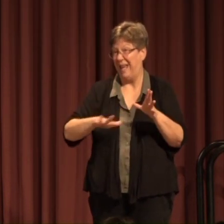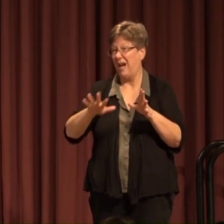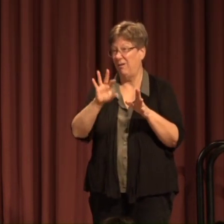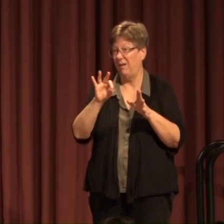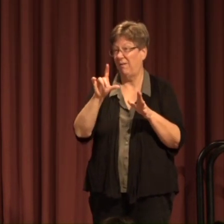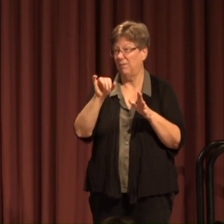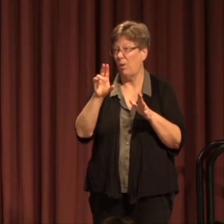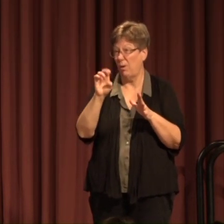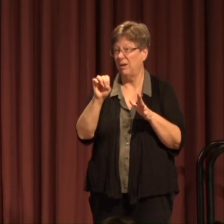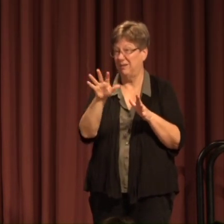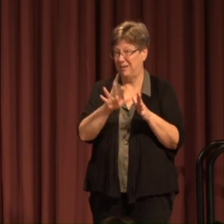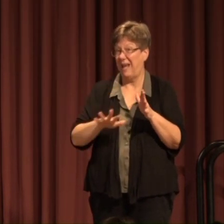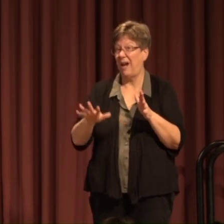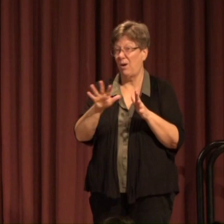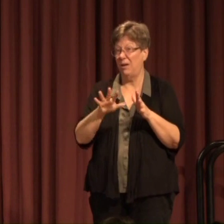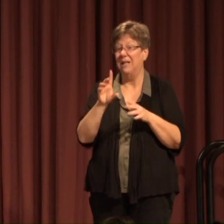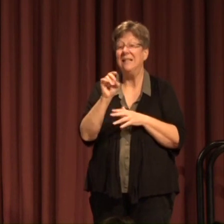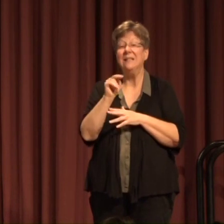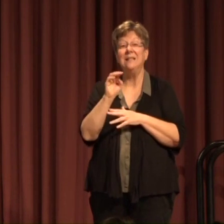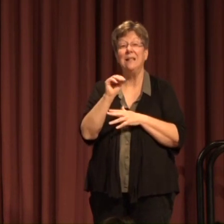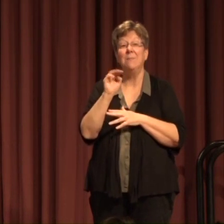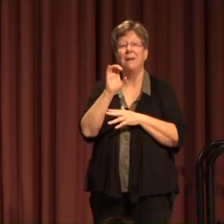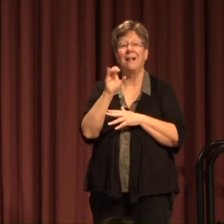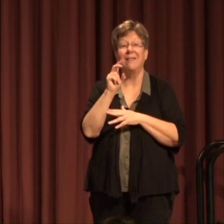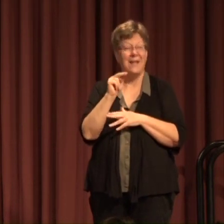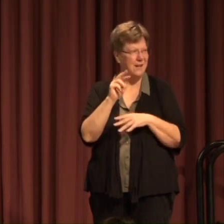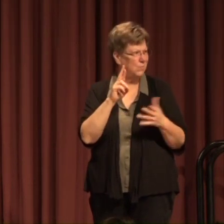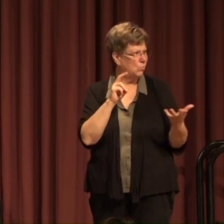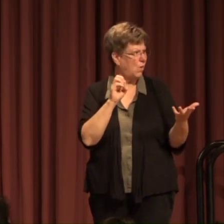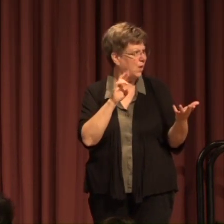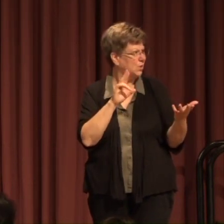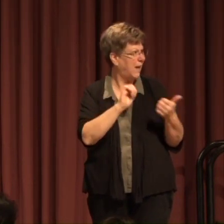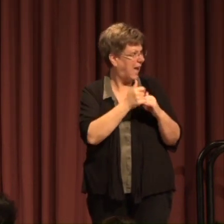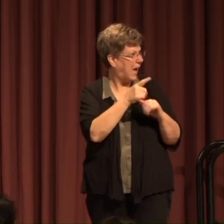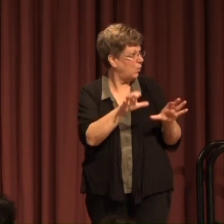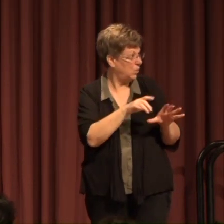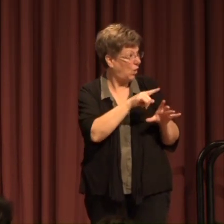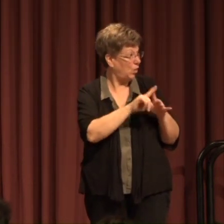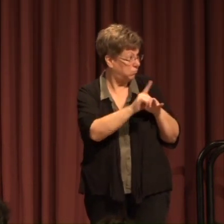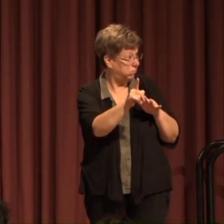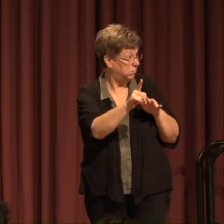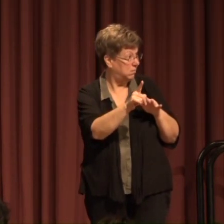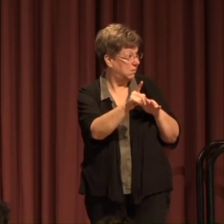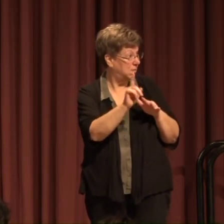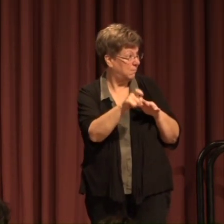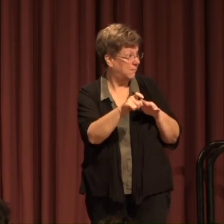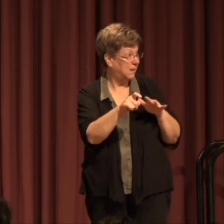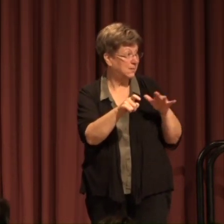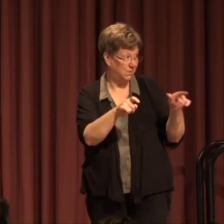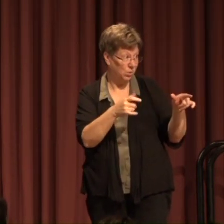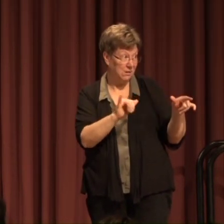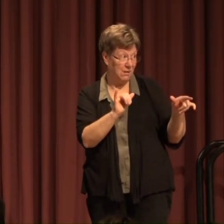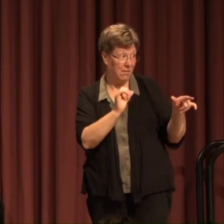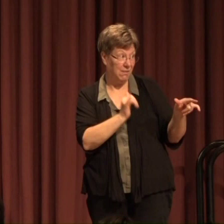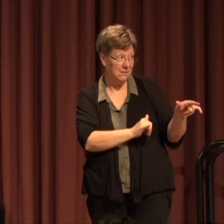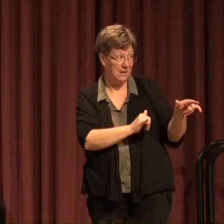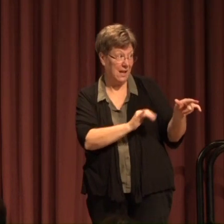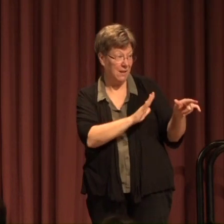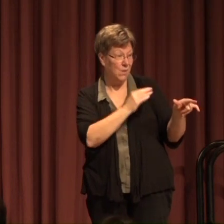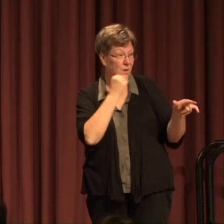area And Dean McLean Roger How are you doing? Are you evacuated yet? You're still good